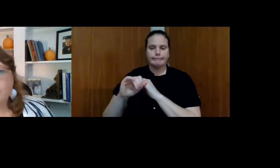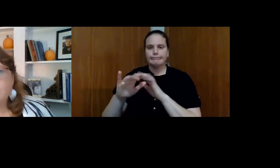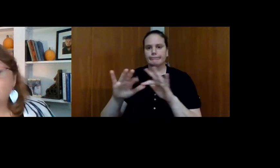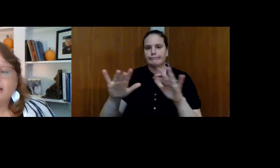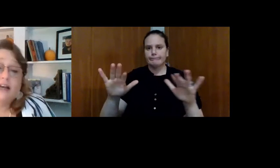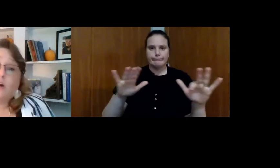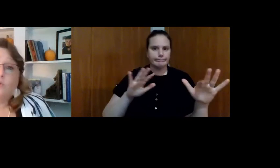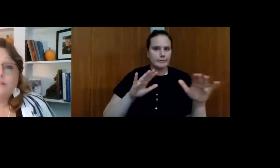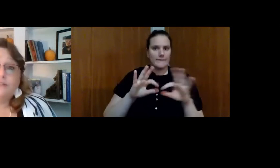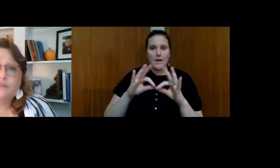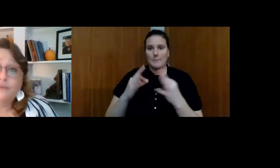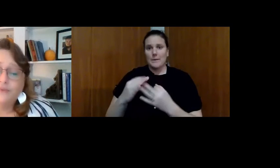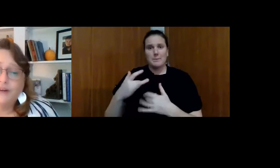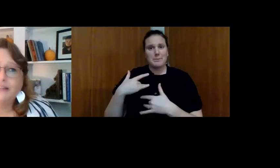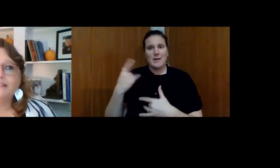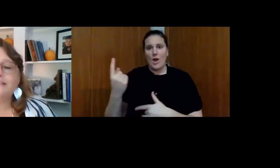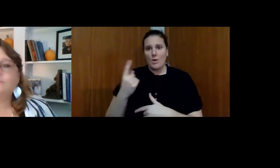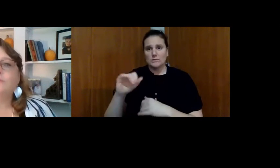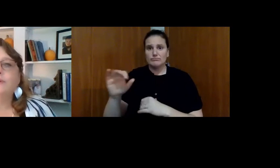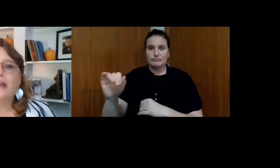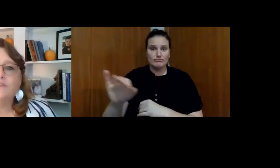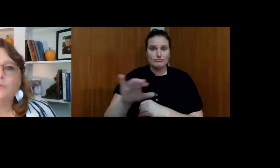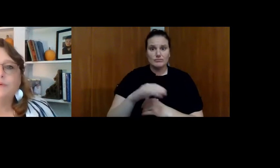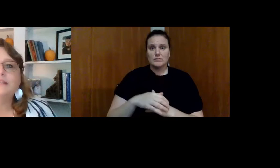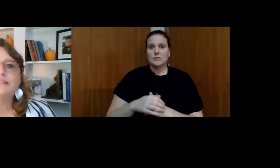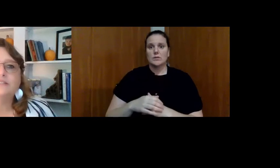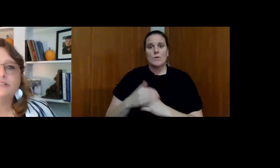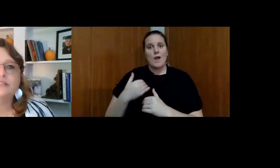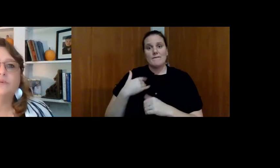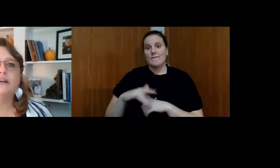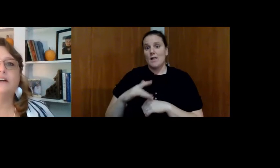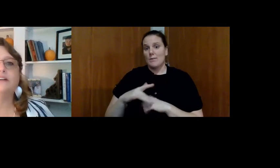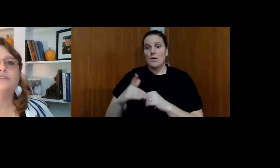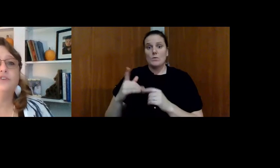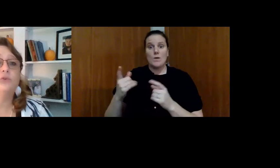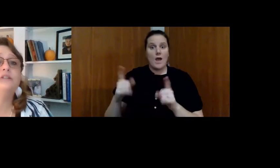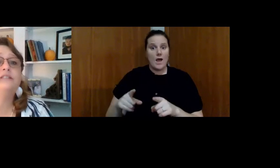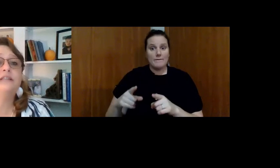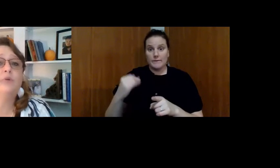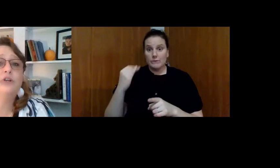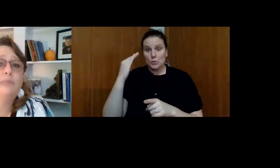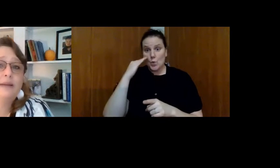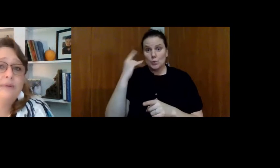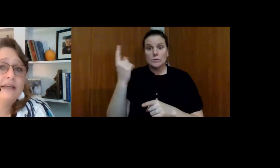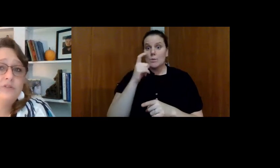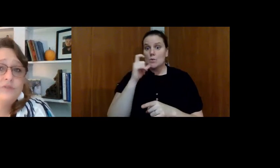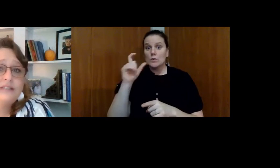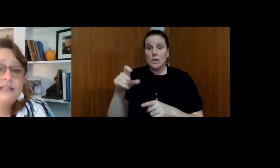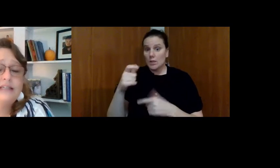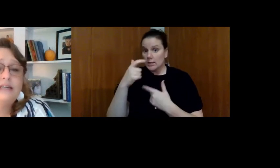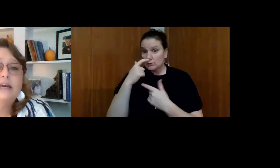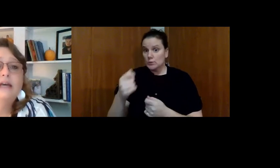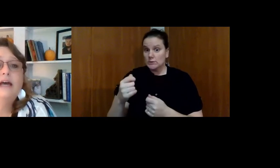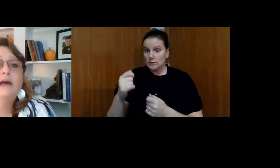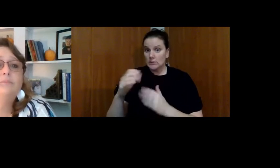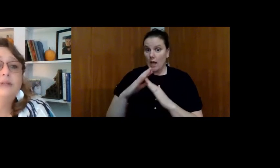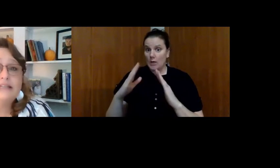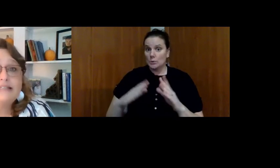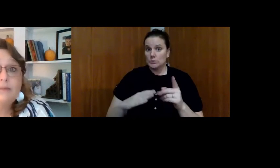all the families like I always do, right? This is what we have open. This is what's going on. If you know someone who might be interested,